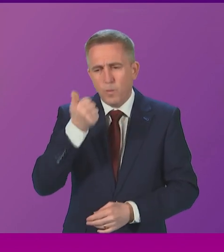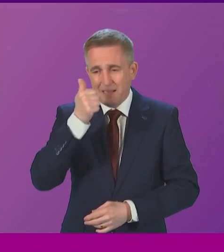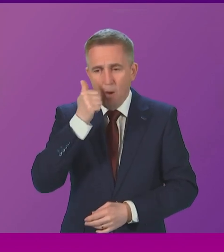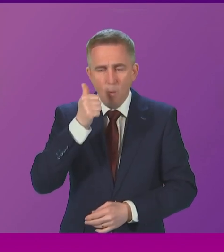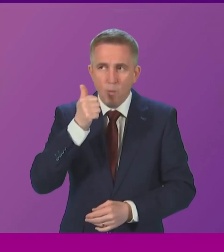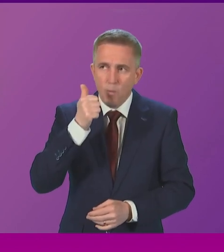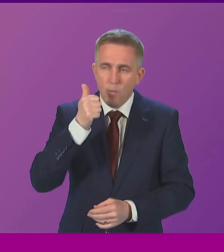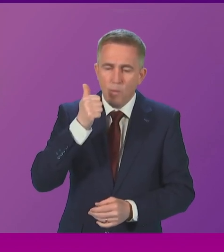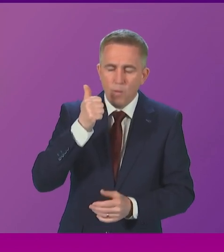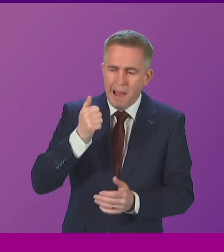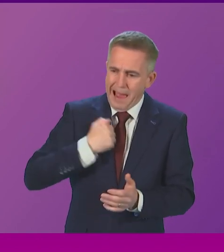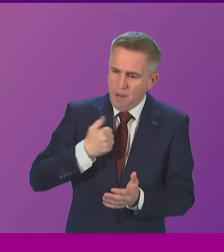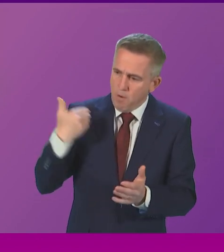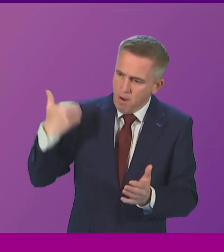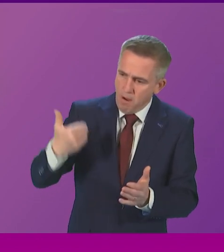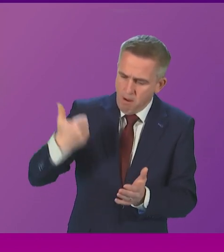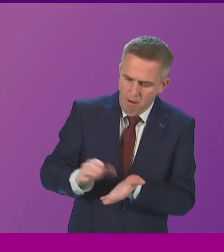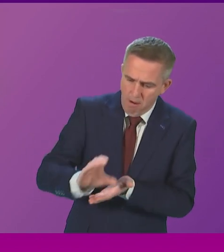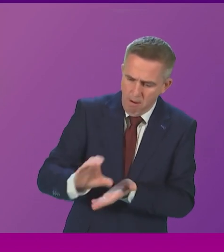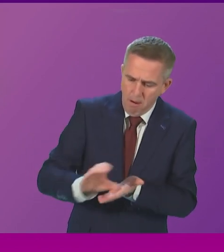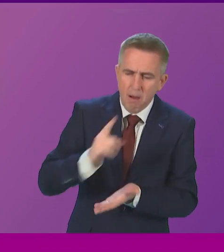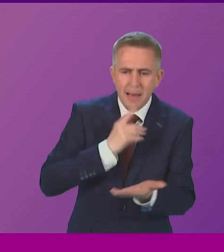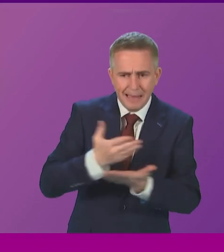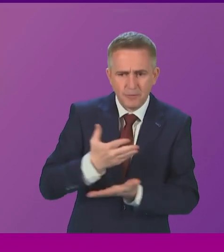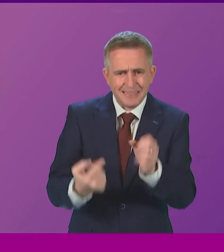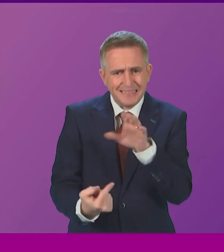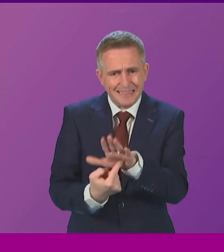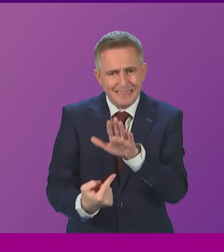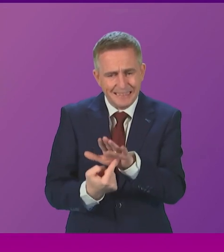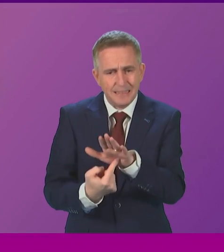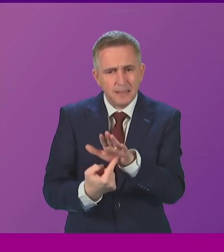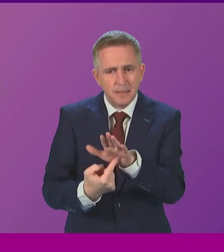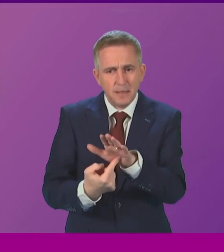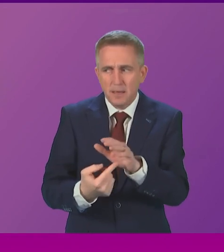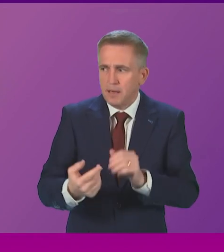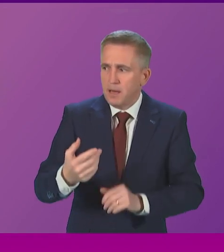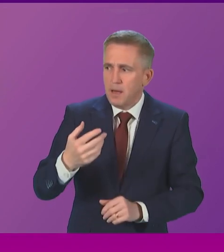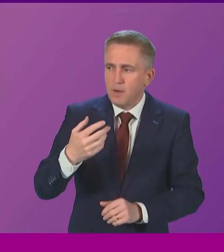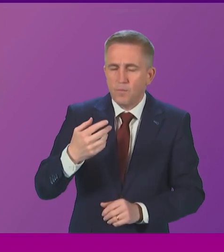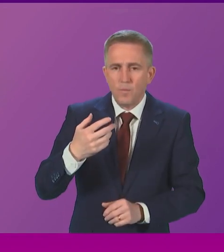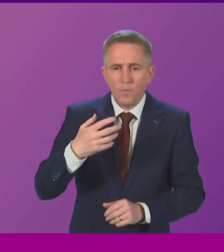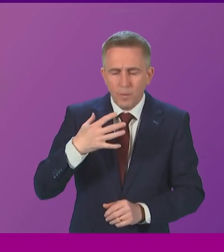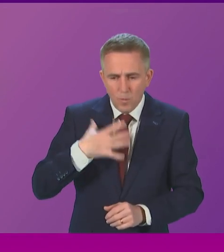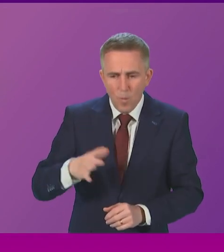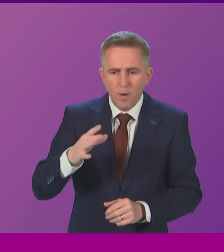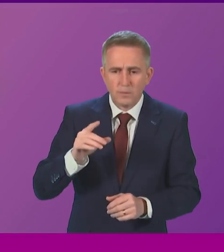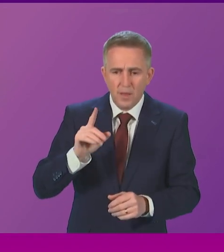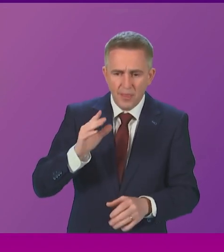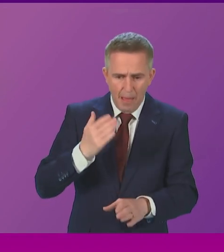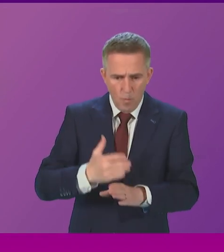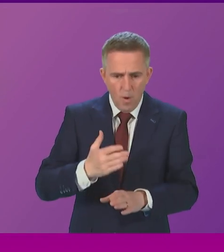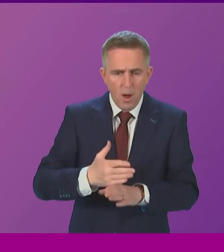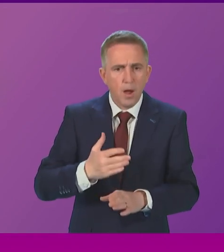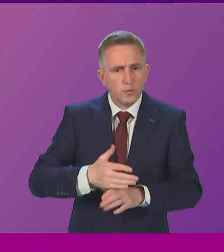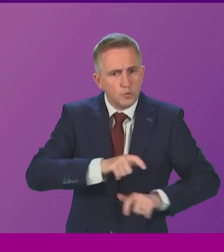importance of the investment we have made this far. We do want to see that the work that has been done there to be